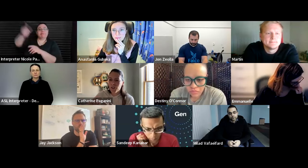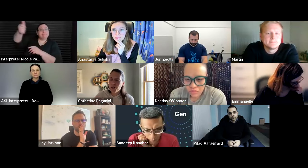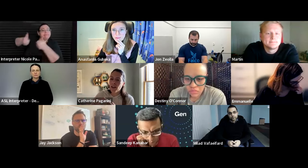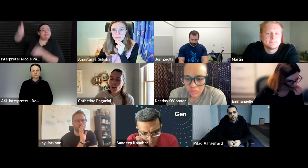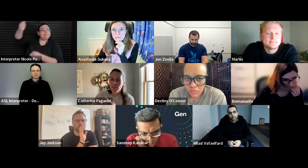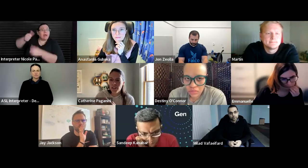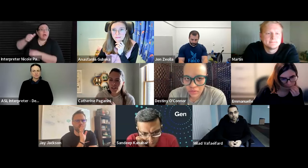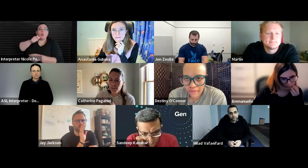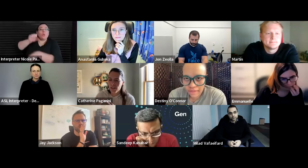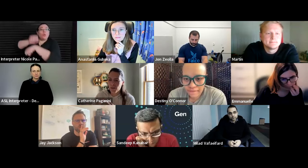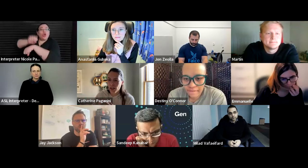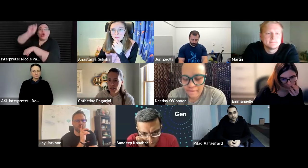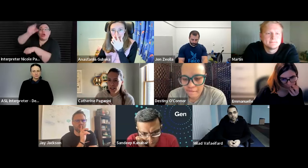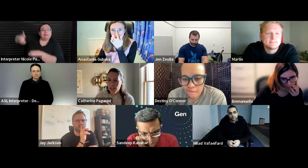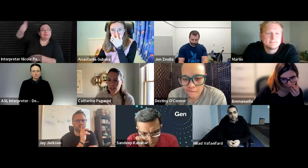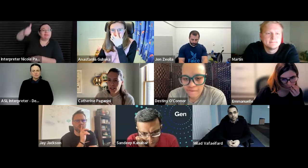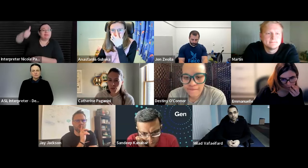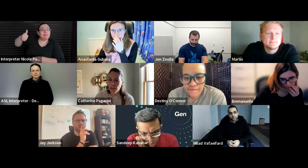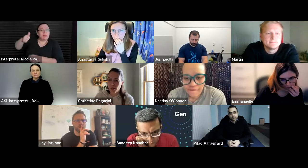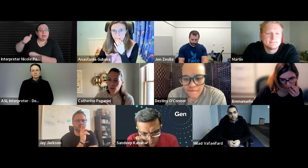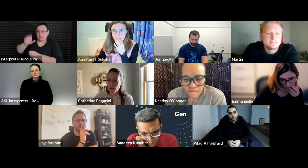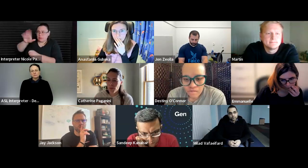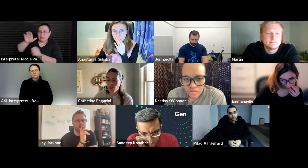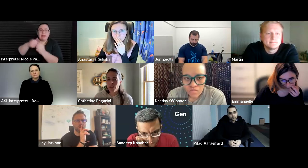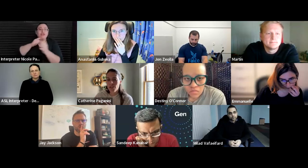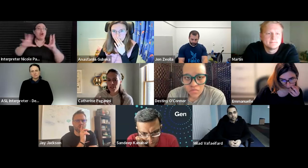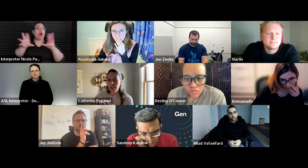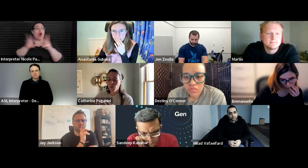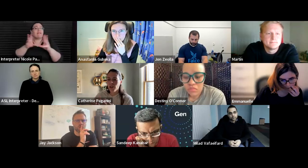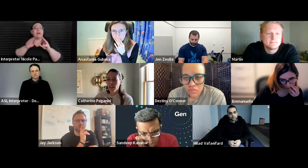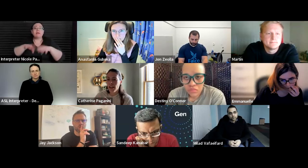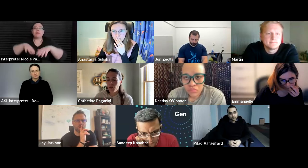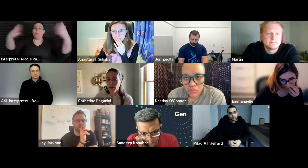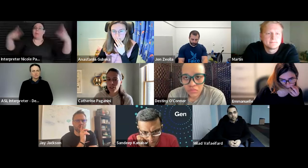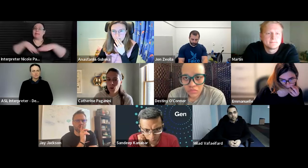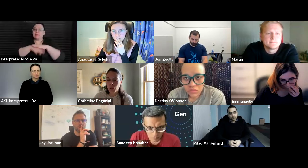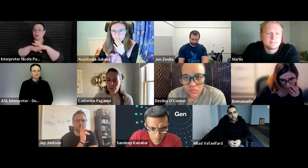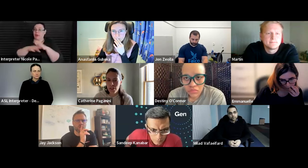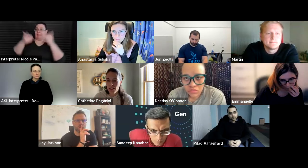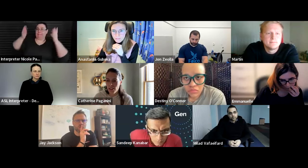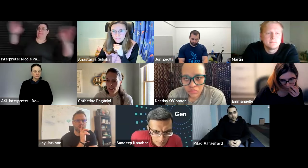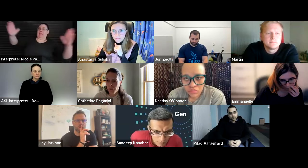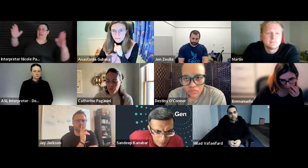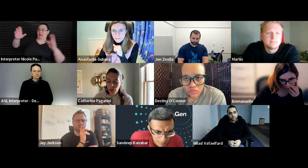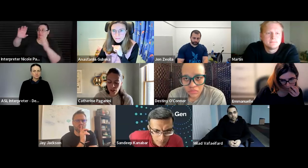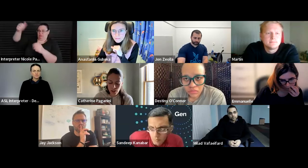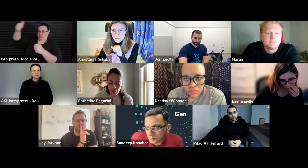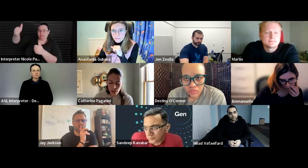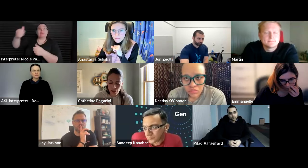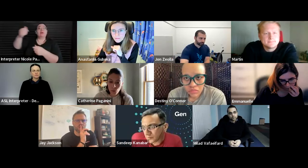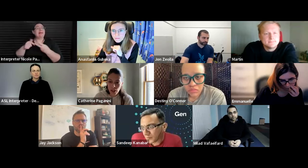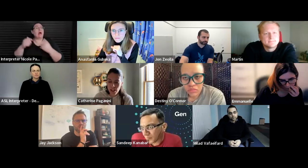we're how do you make conferences more accessible we started with the big ones the second one is like how do you make local events um